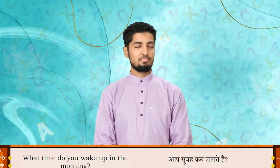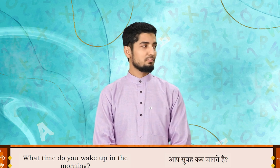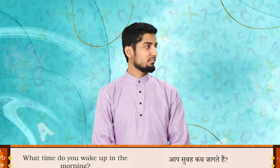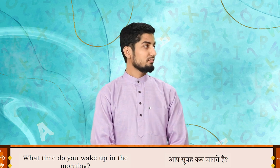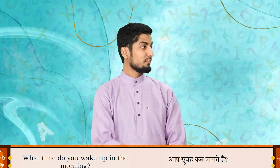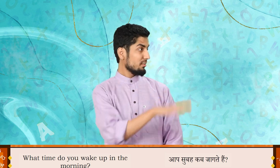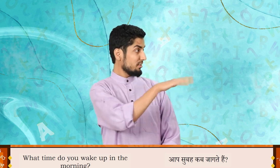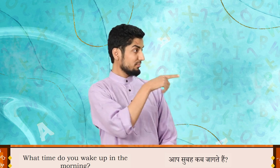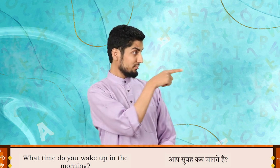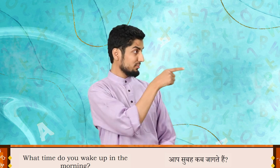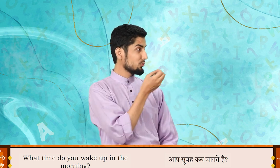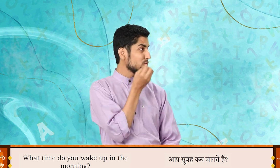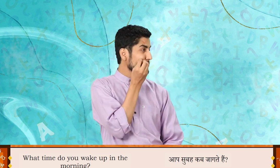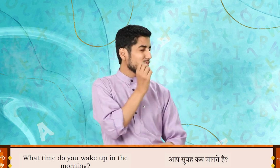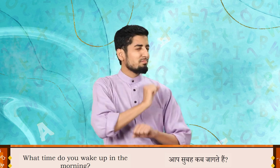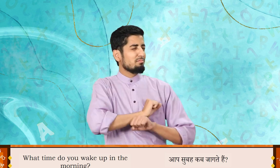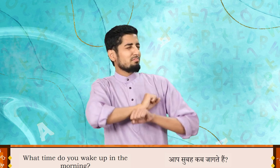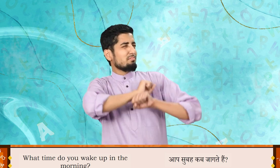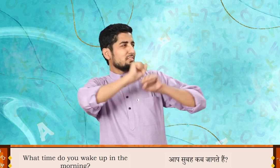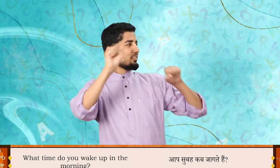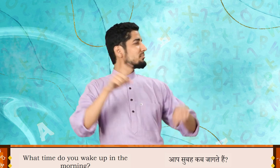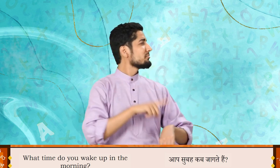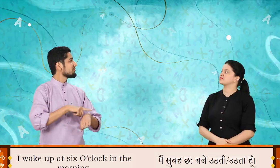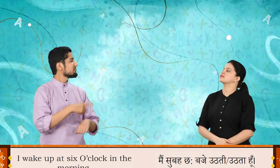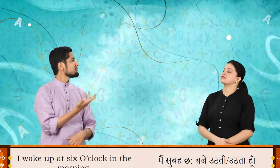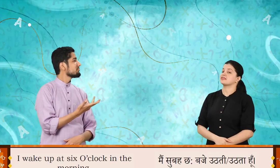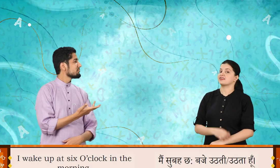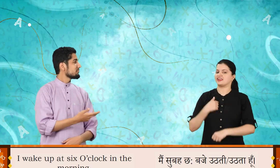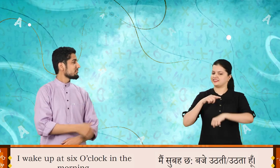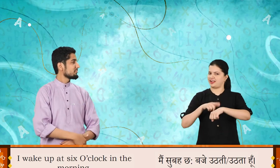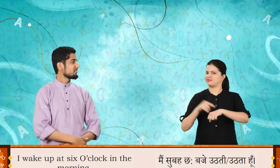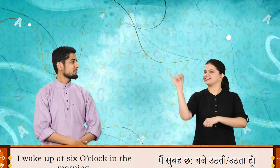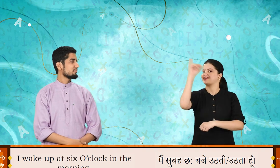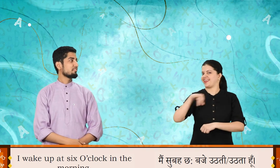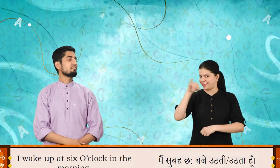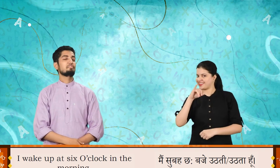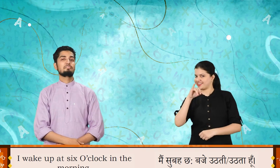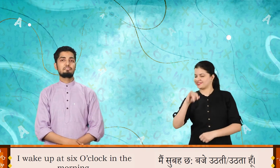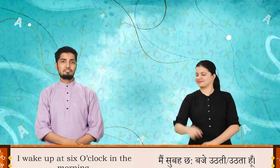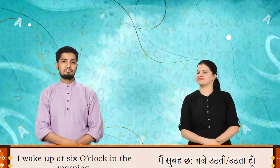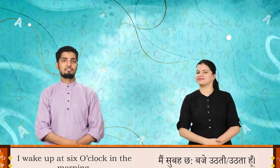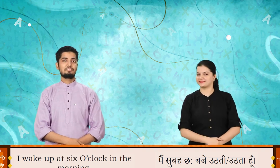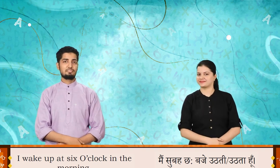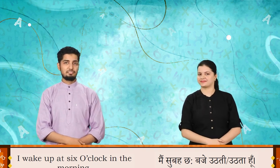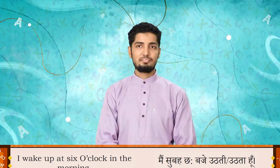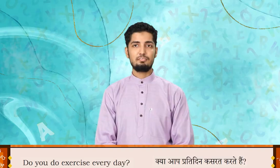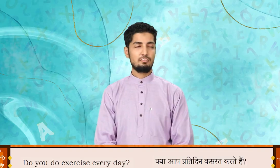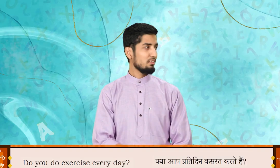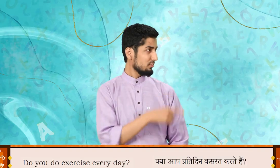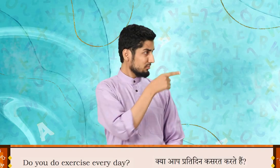What time do you wake up in the morning? I wake up at 6 o'clock in the morning. Do